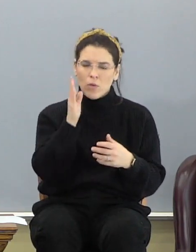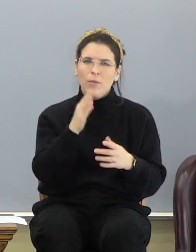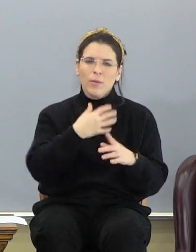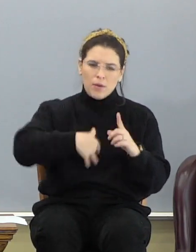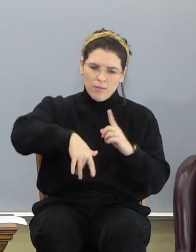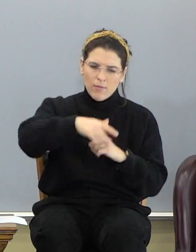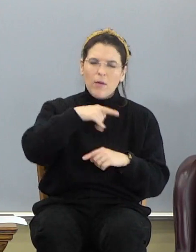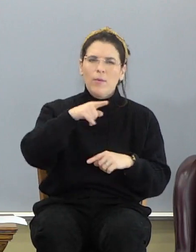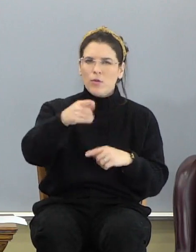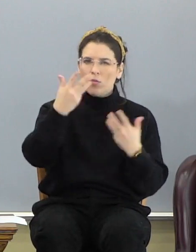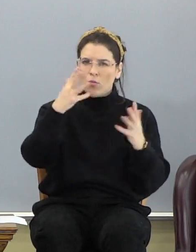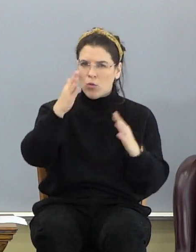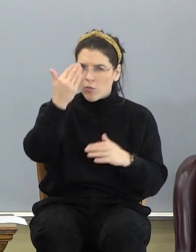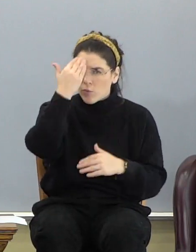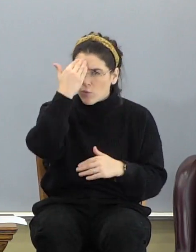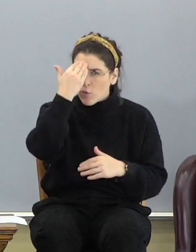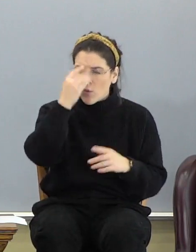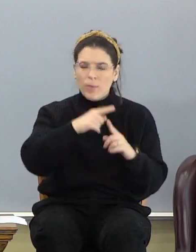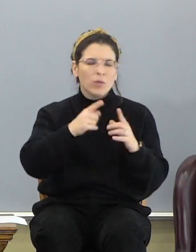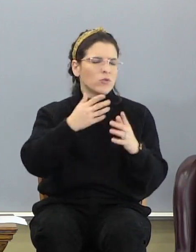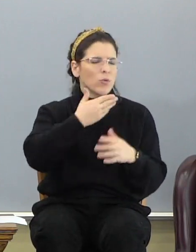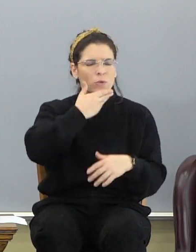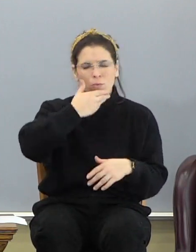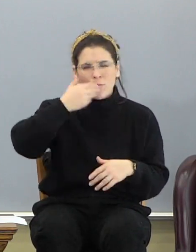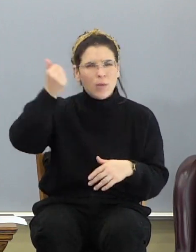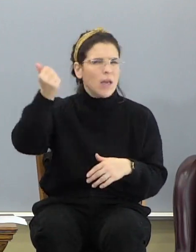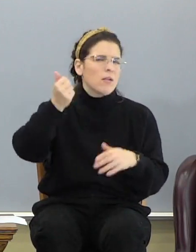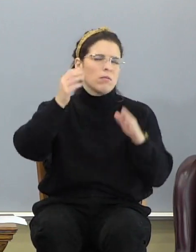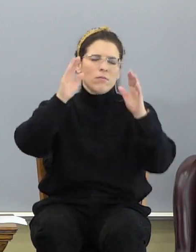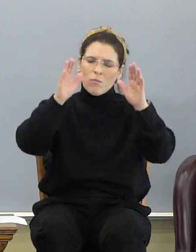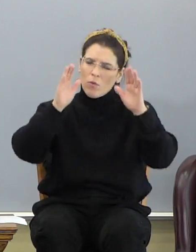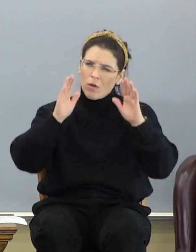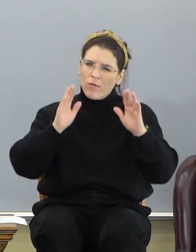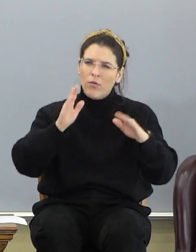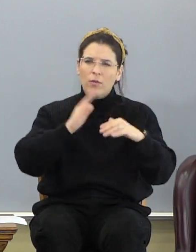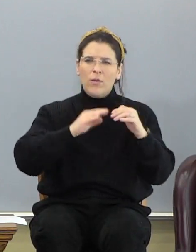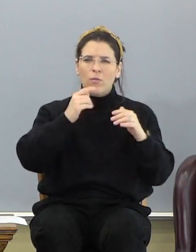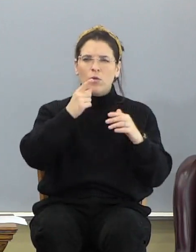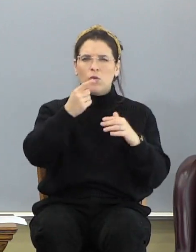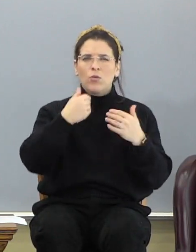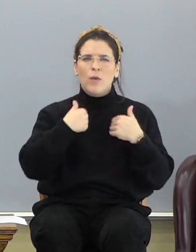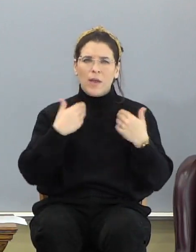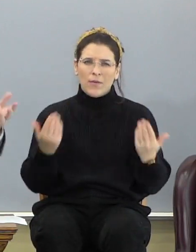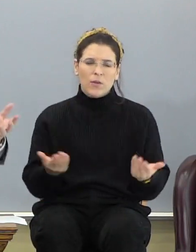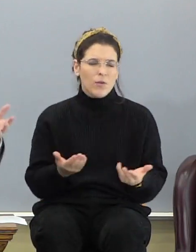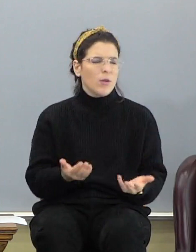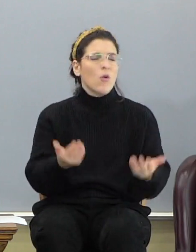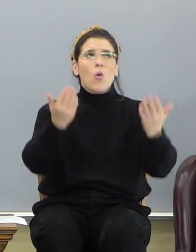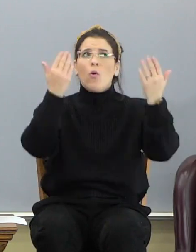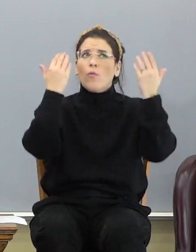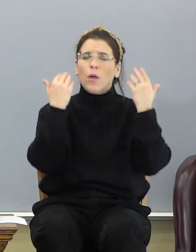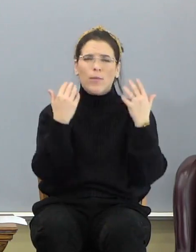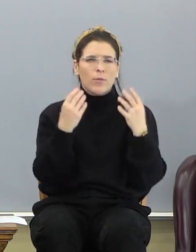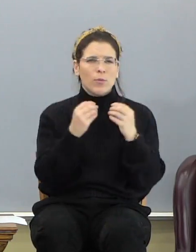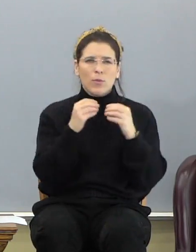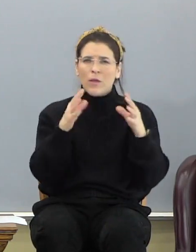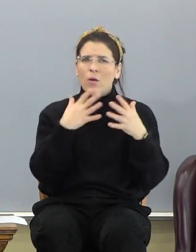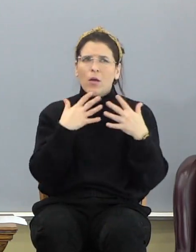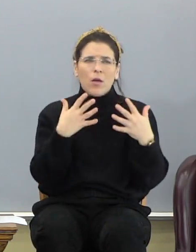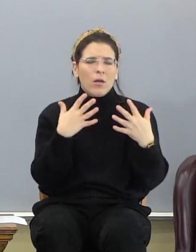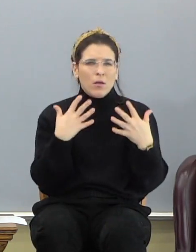environment that you are familiar with, but that is so much more wonderful than what you've had here. You're just going to be overwhelmed with it. It'll be breathless.